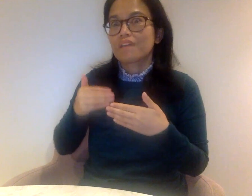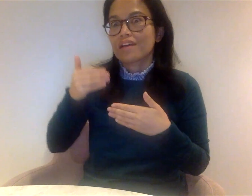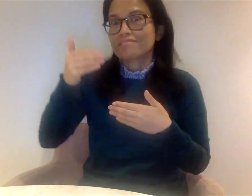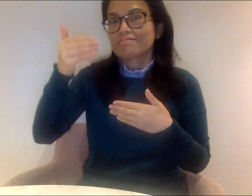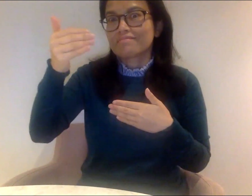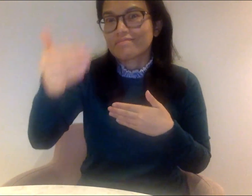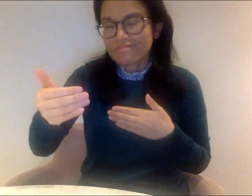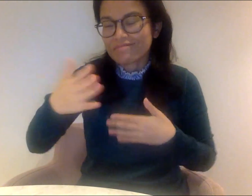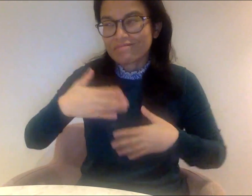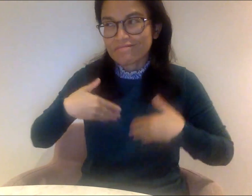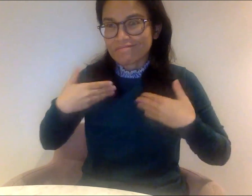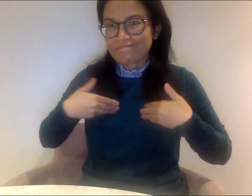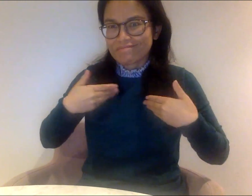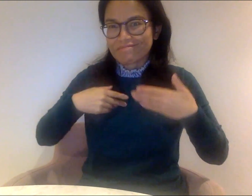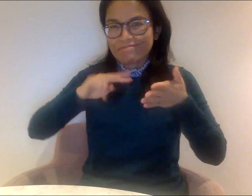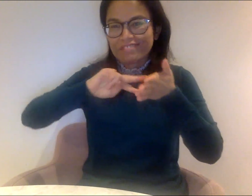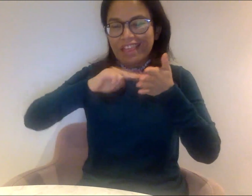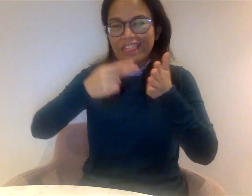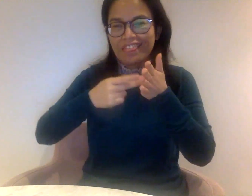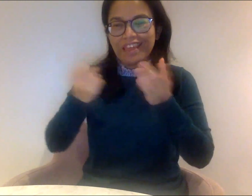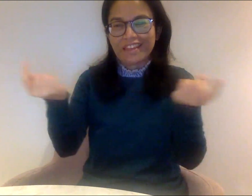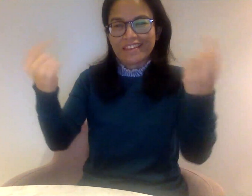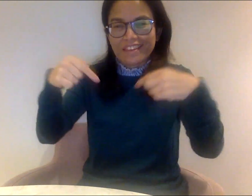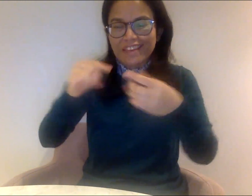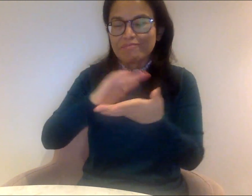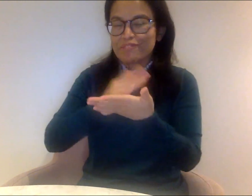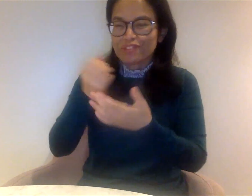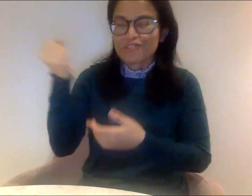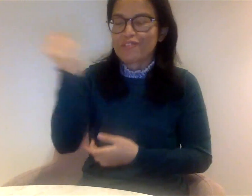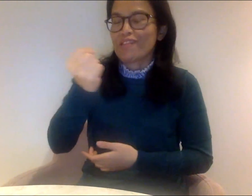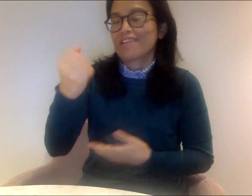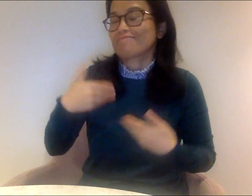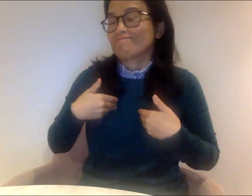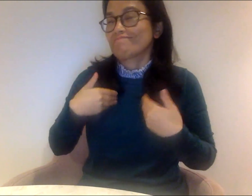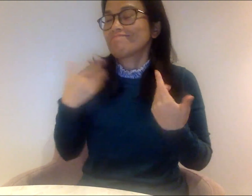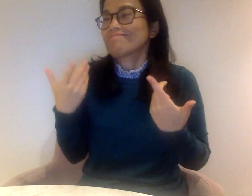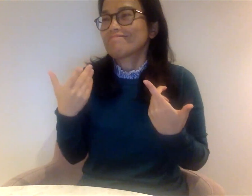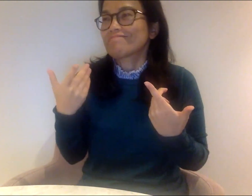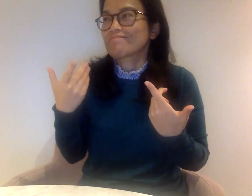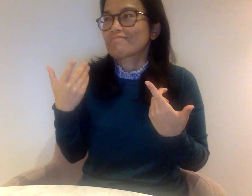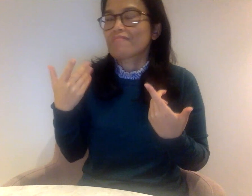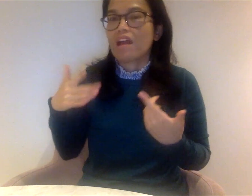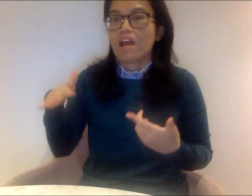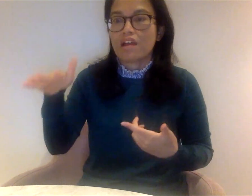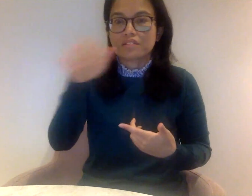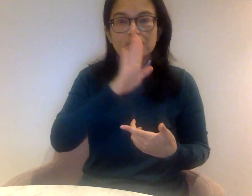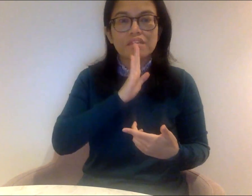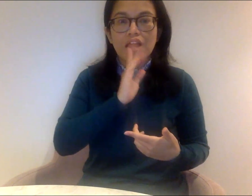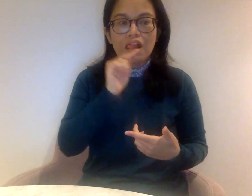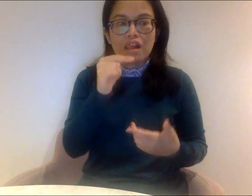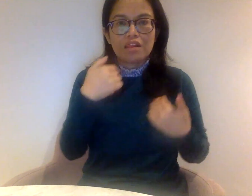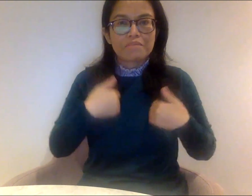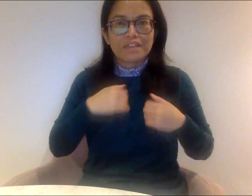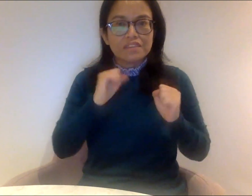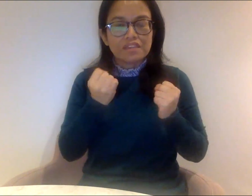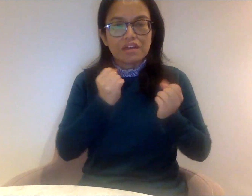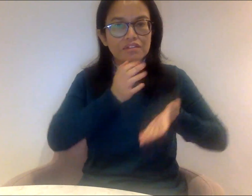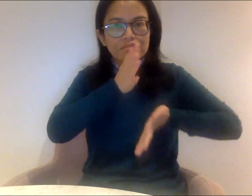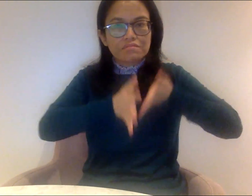After a while, when there was more technology available, if there was a person who couldn't sign or could not